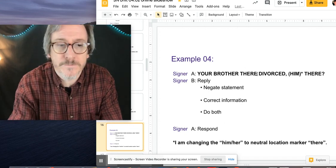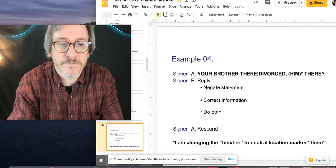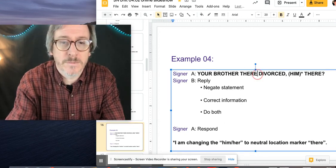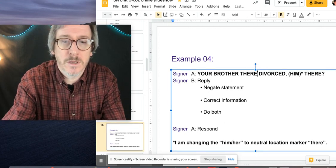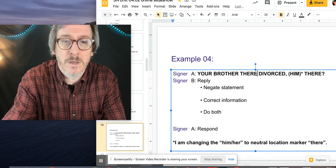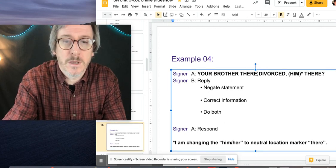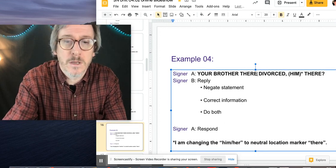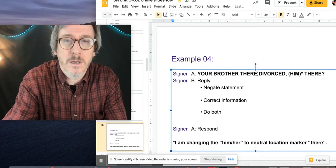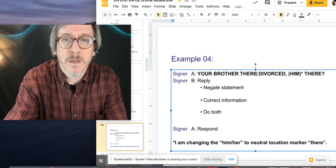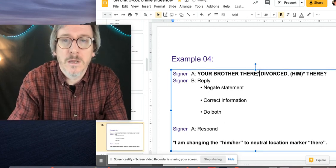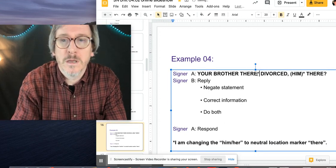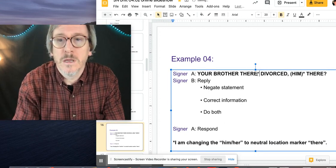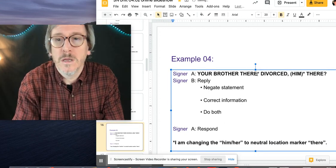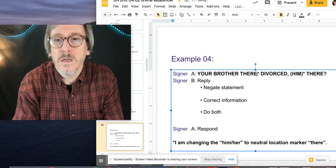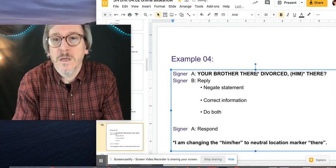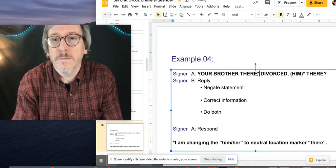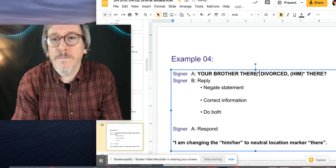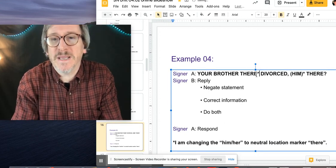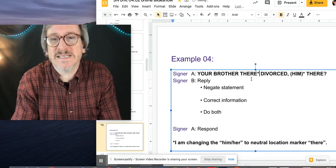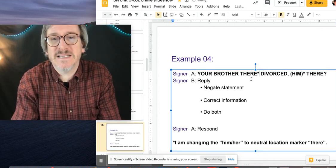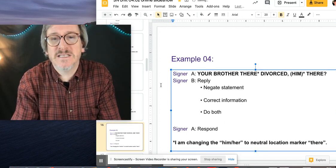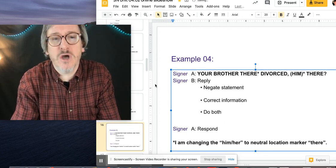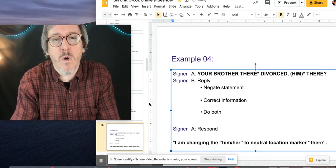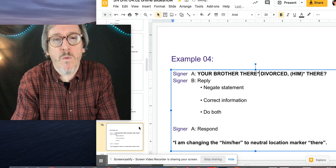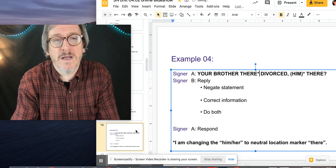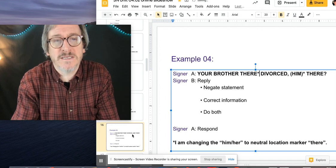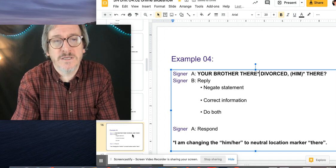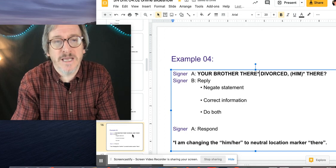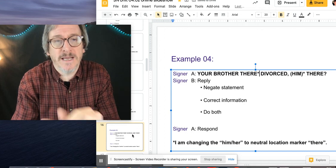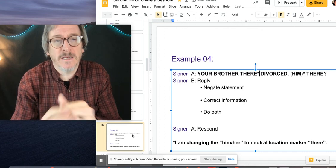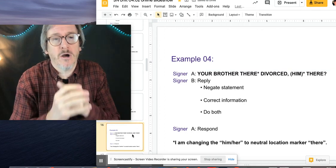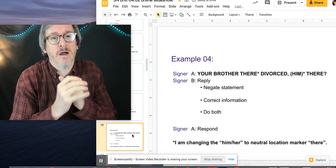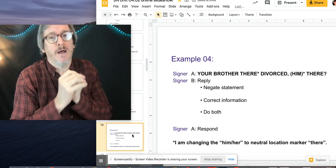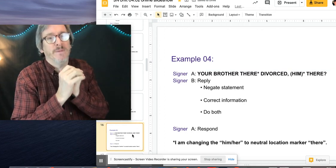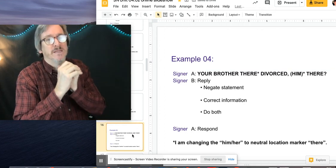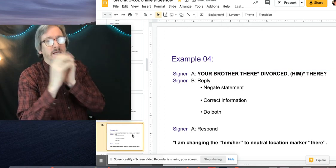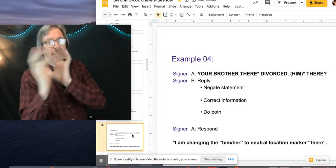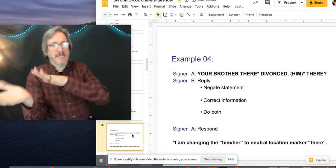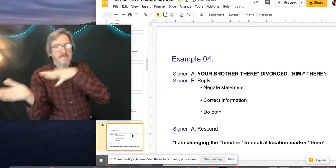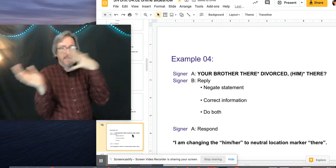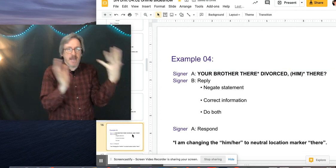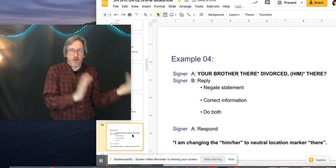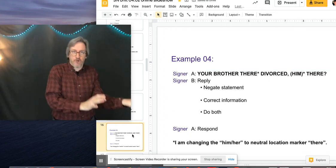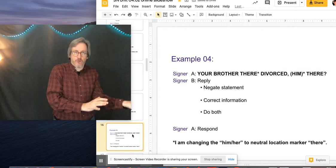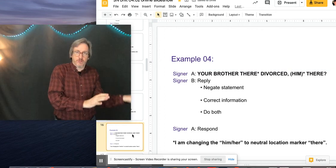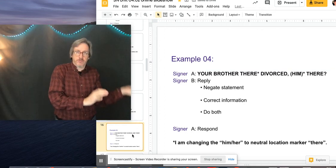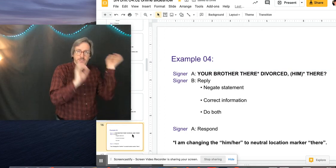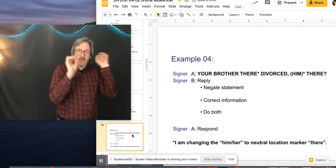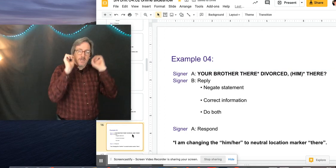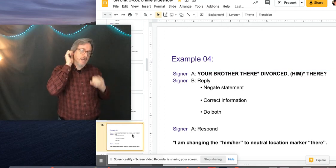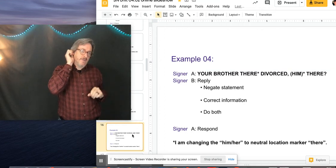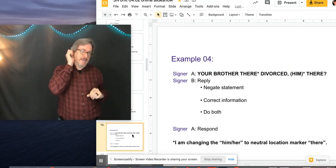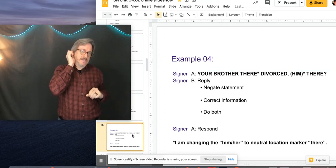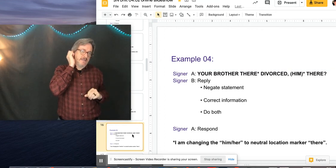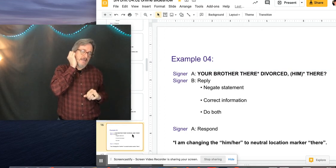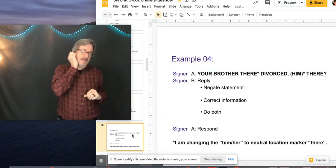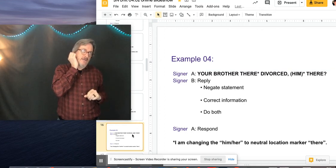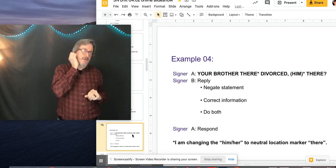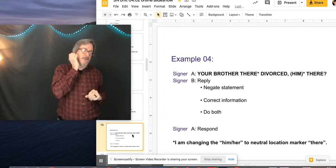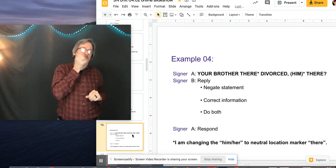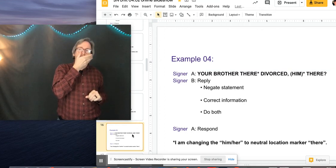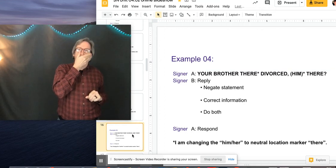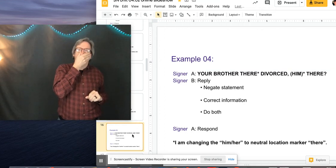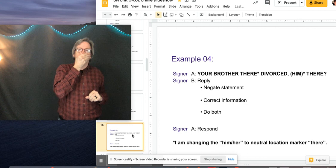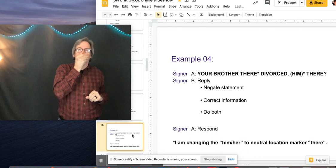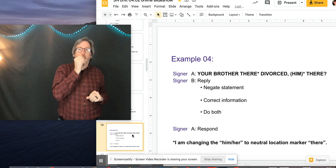because I don't want to get caught up into the his and hers because I think